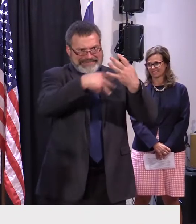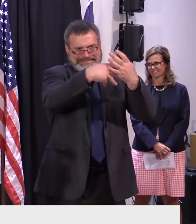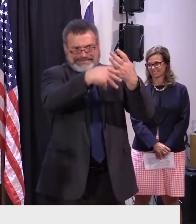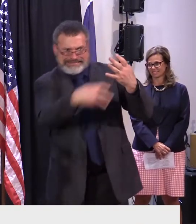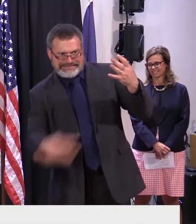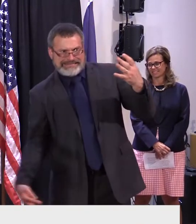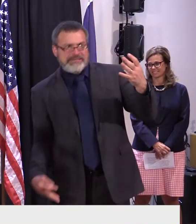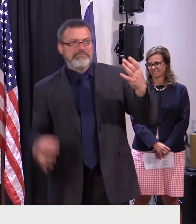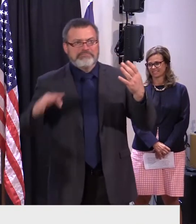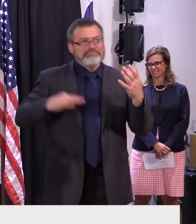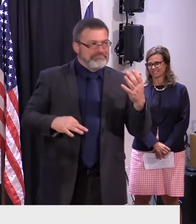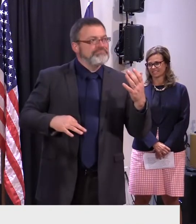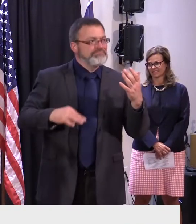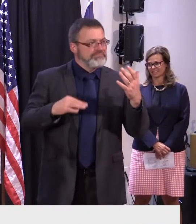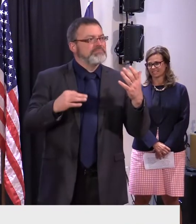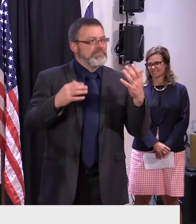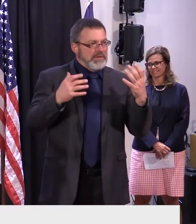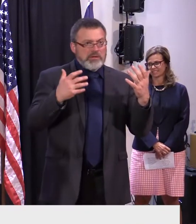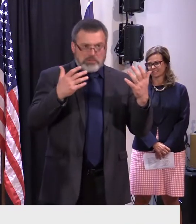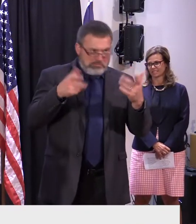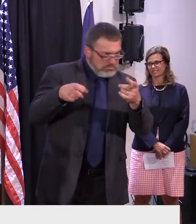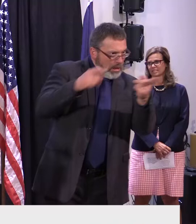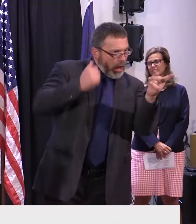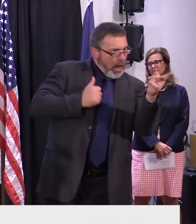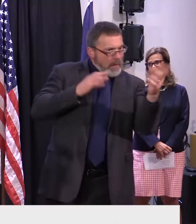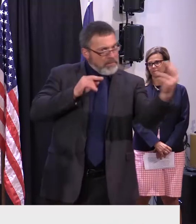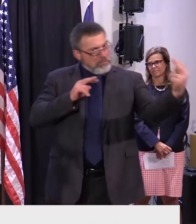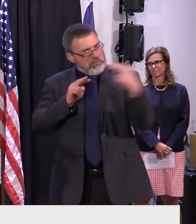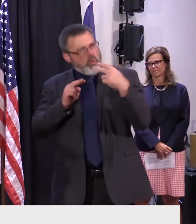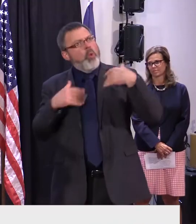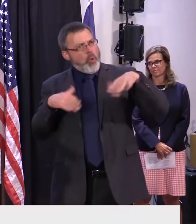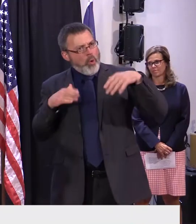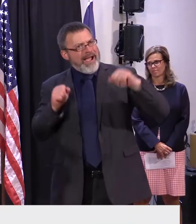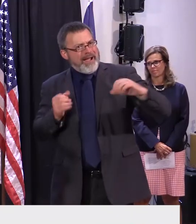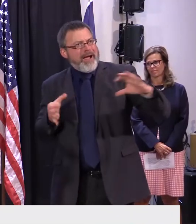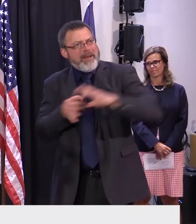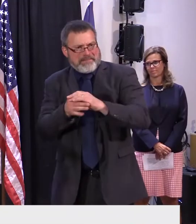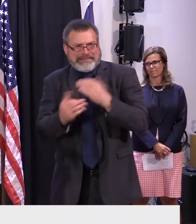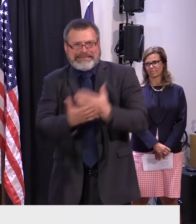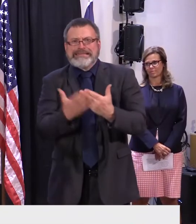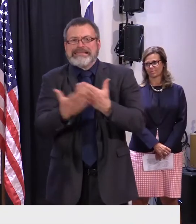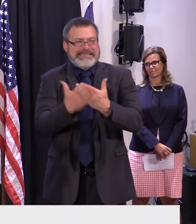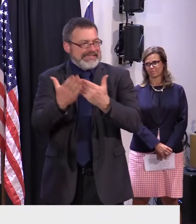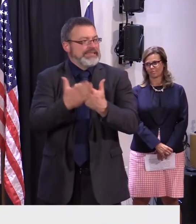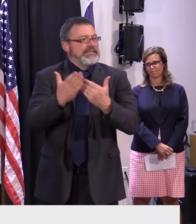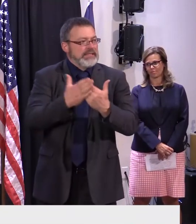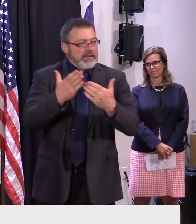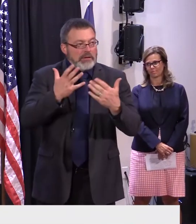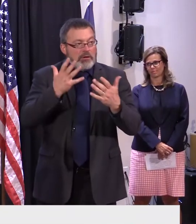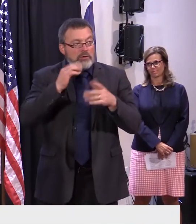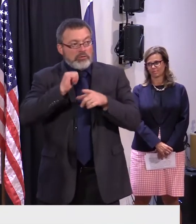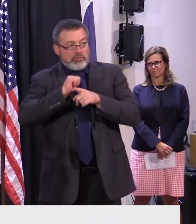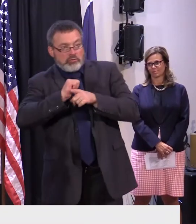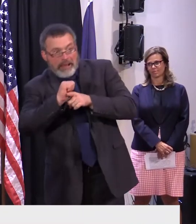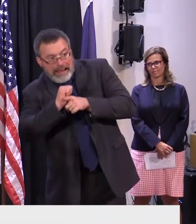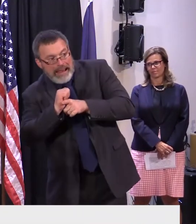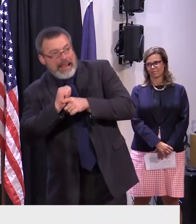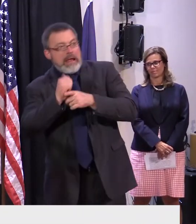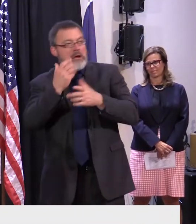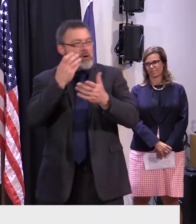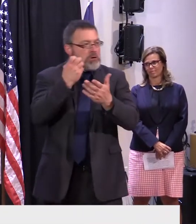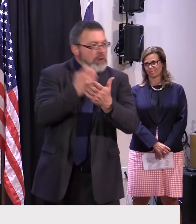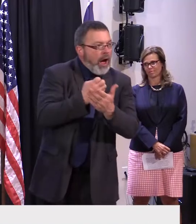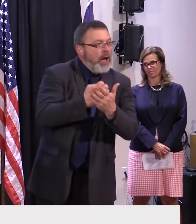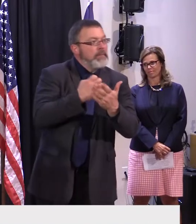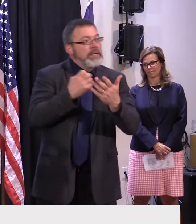support that and support the training programs that we have and support the introductions that we could make amongst other